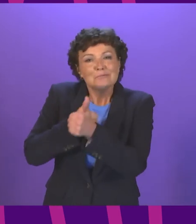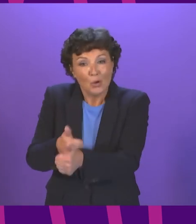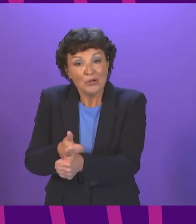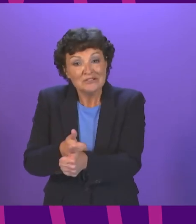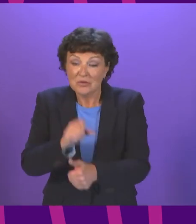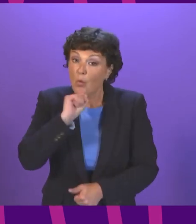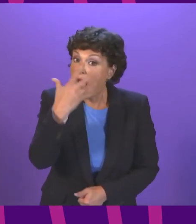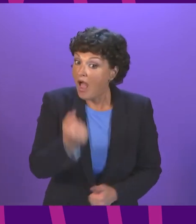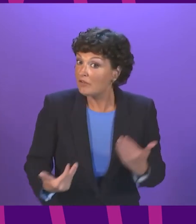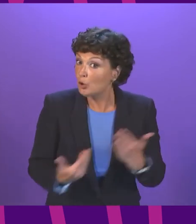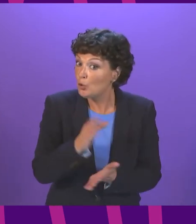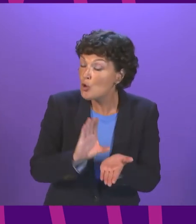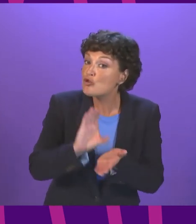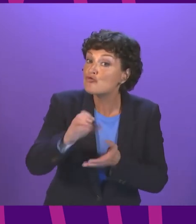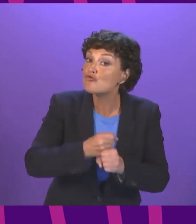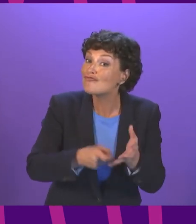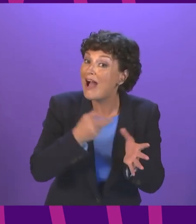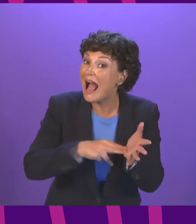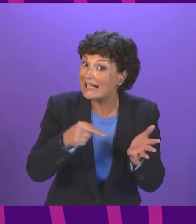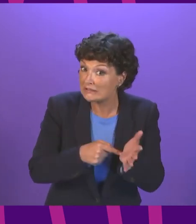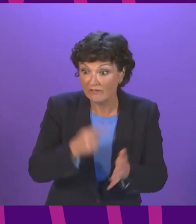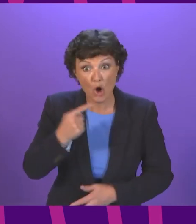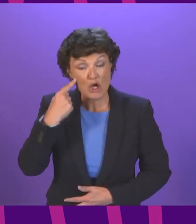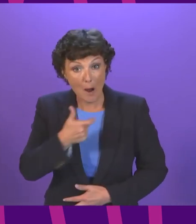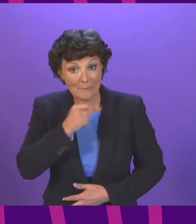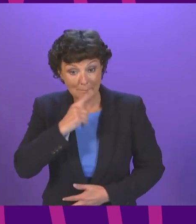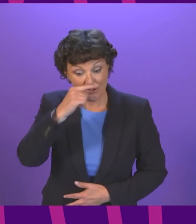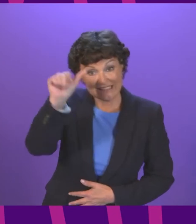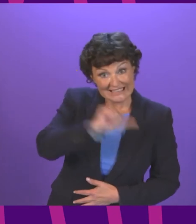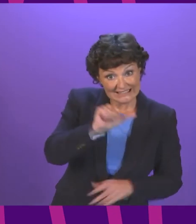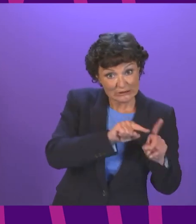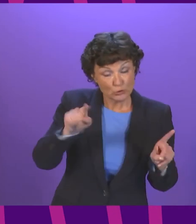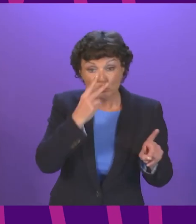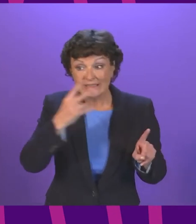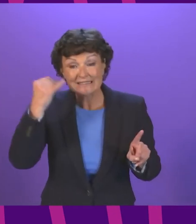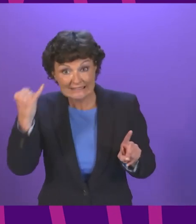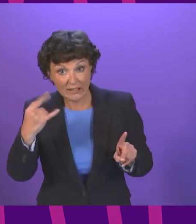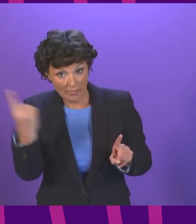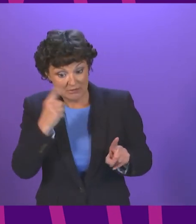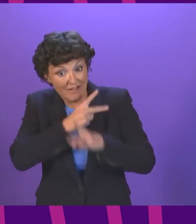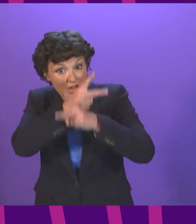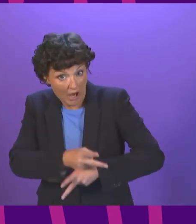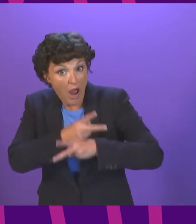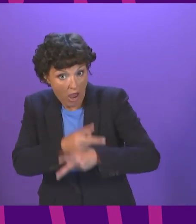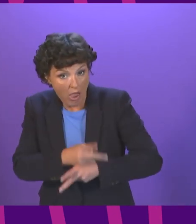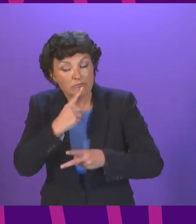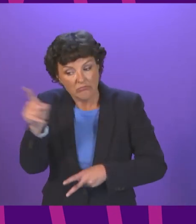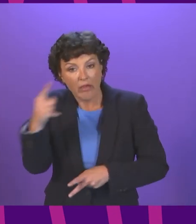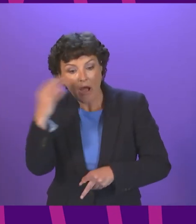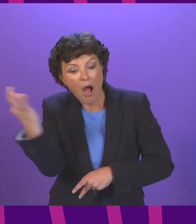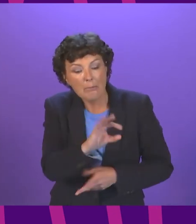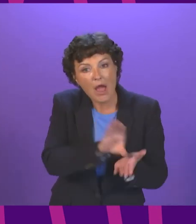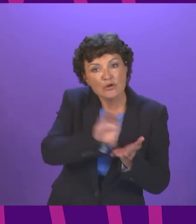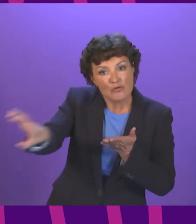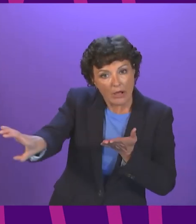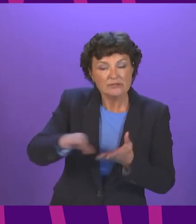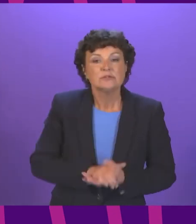experience grant, payable to young people with care experience between the ages of 16 and 26 and we will complete a review of the children's hearing